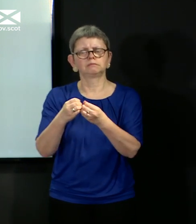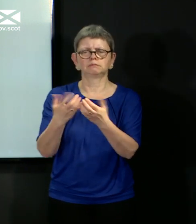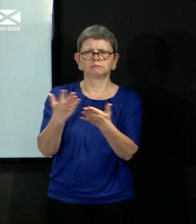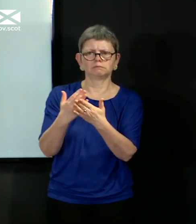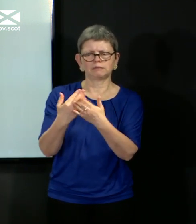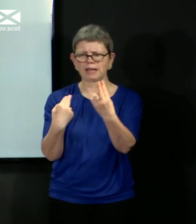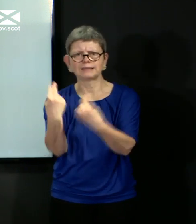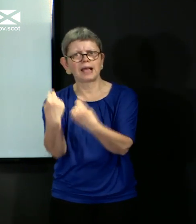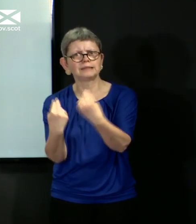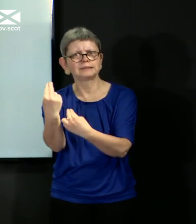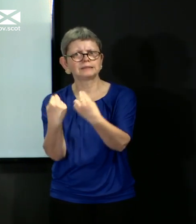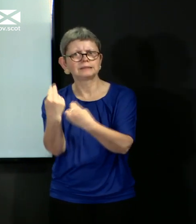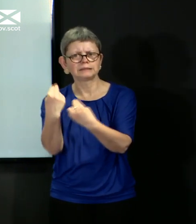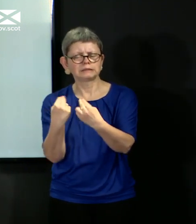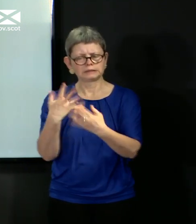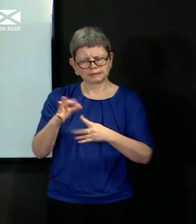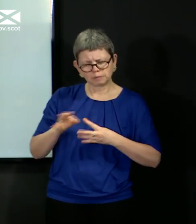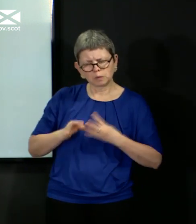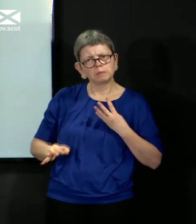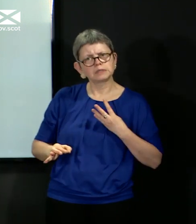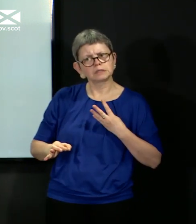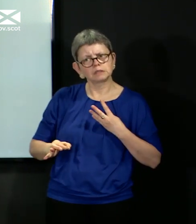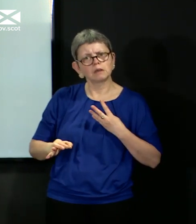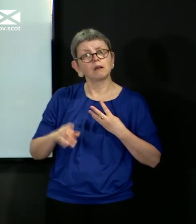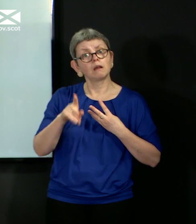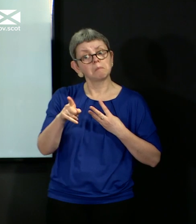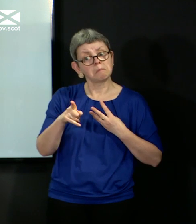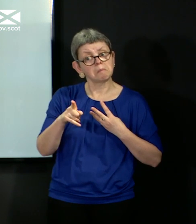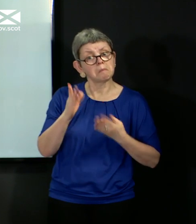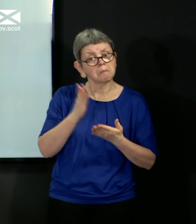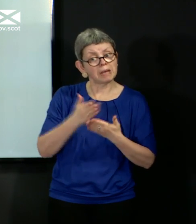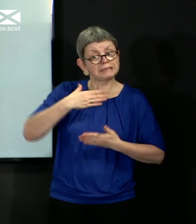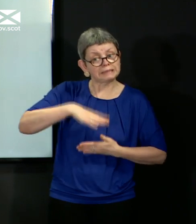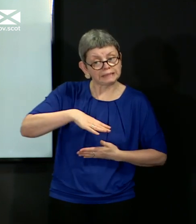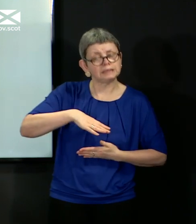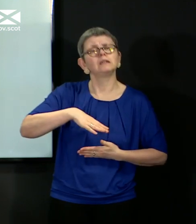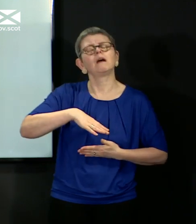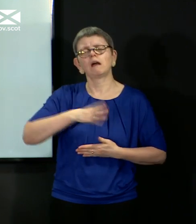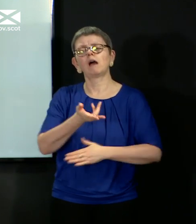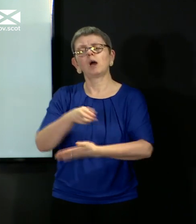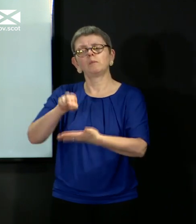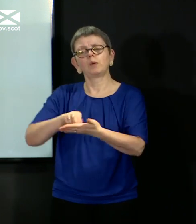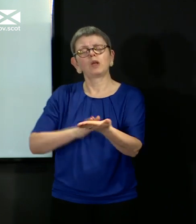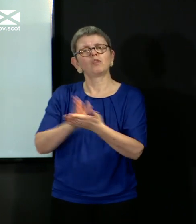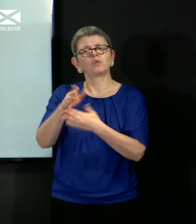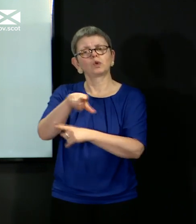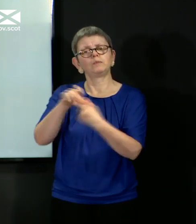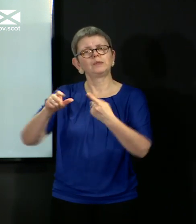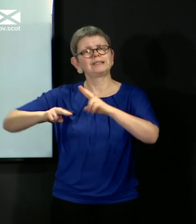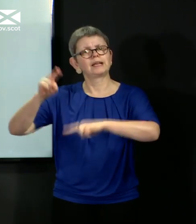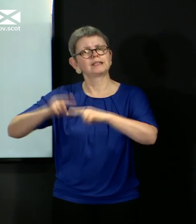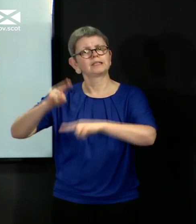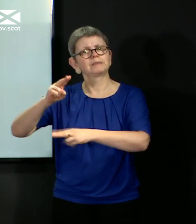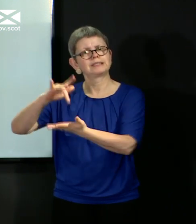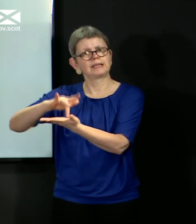assessing your symptoms. And if necessary, you were then made an appointment with a community assessment centre.